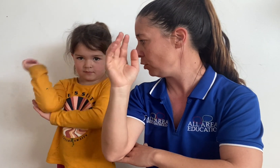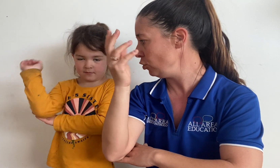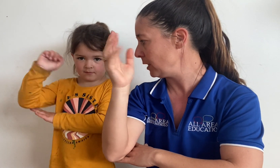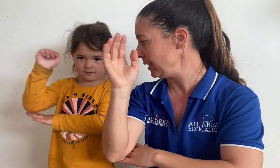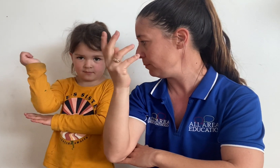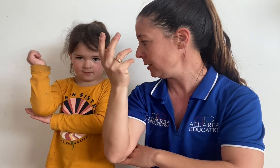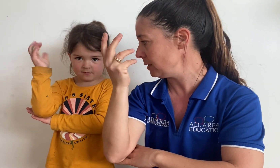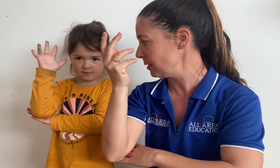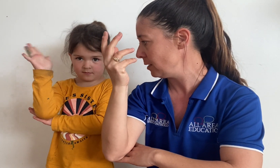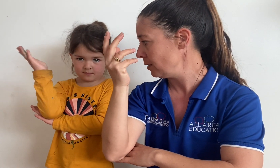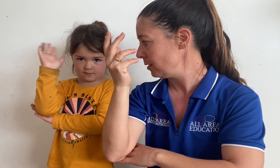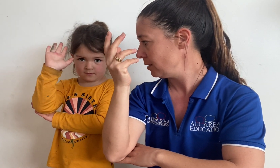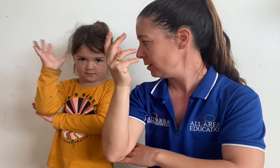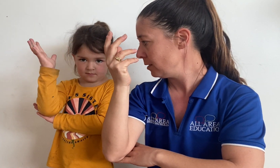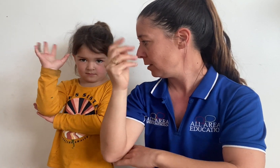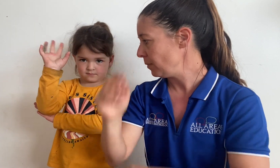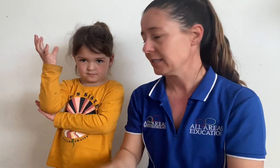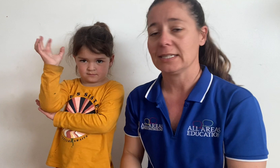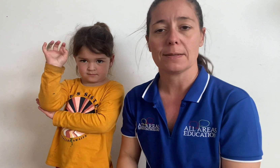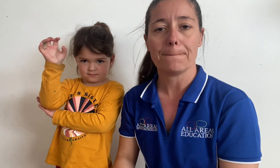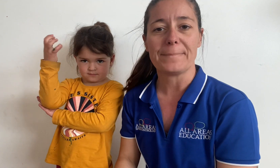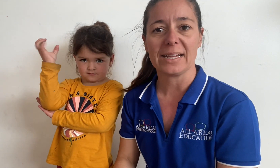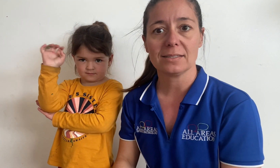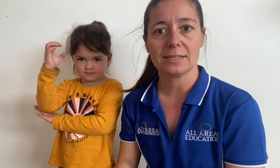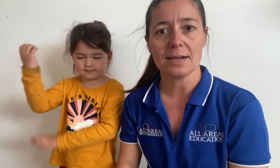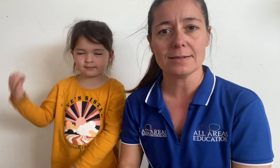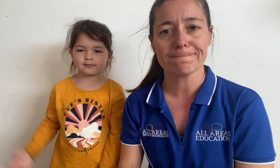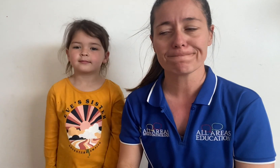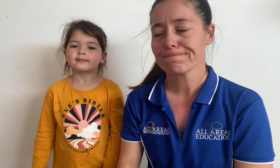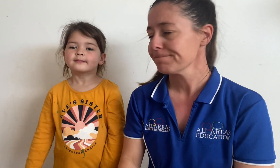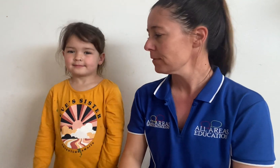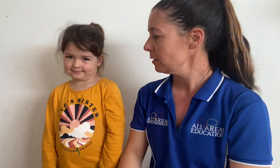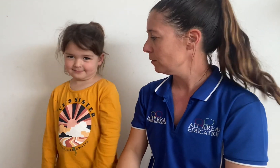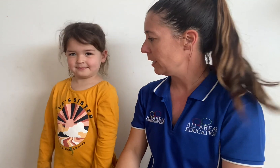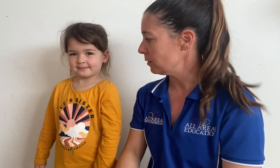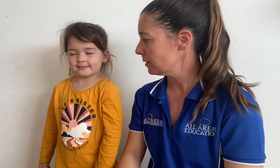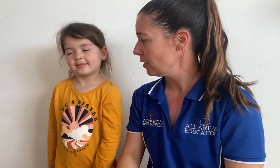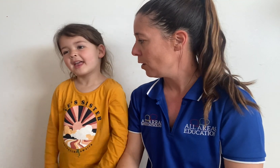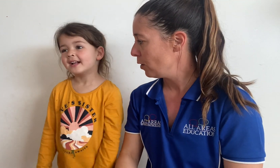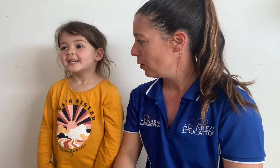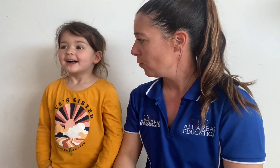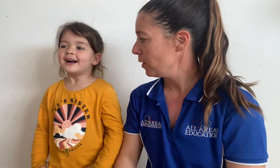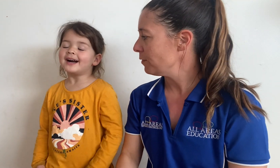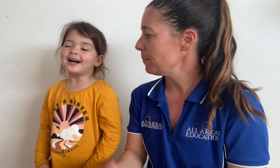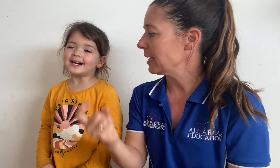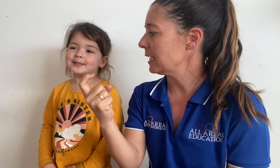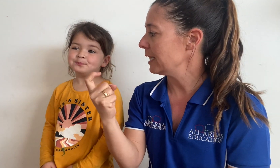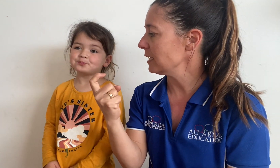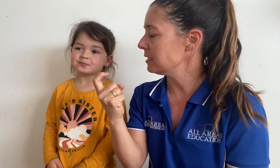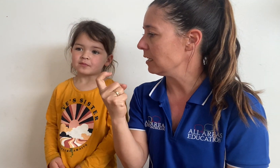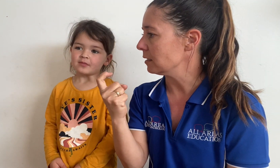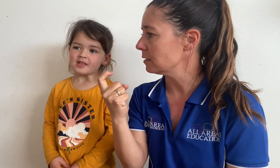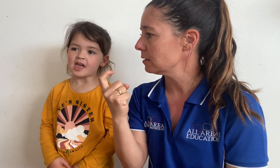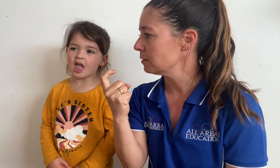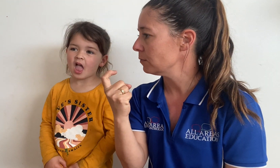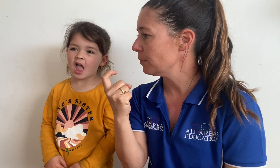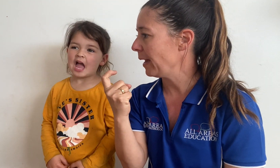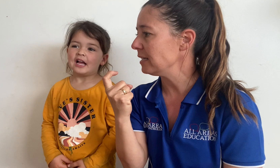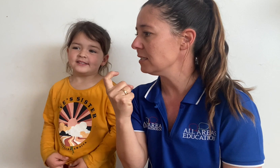eucalyptus you might see some banksia what else what have we been collecting with paintings